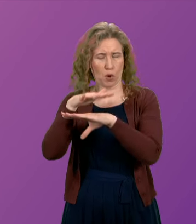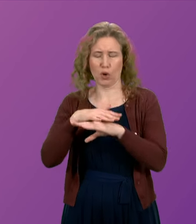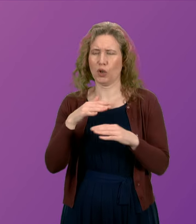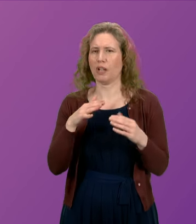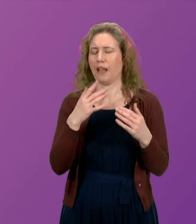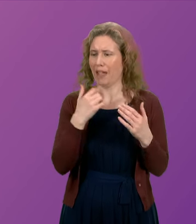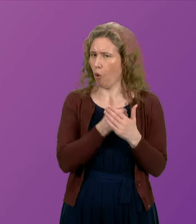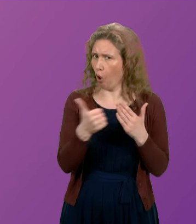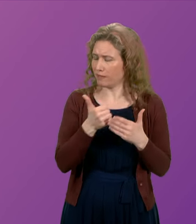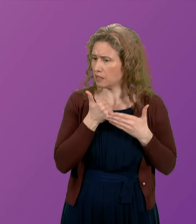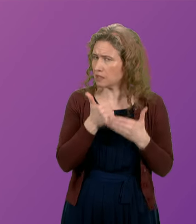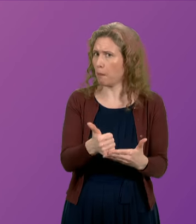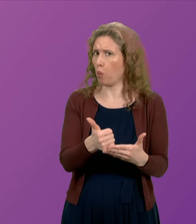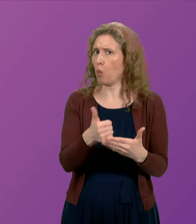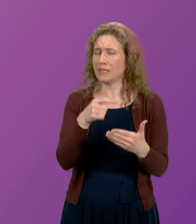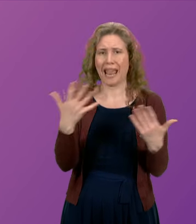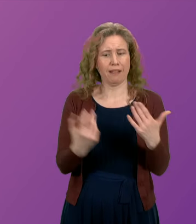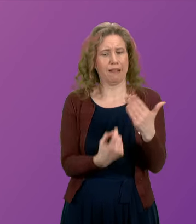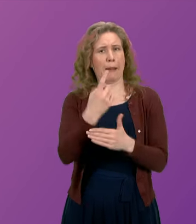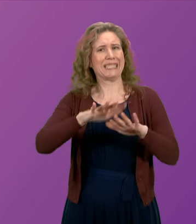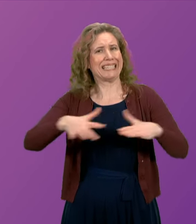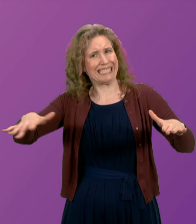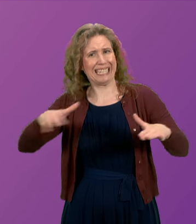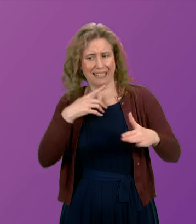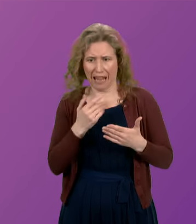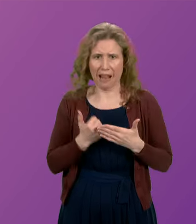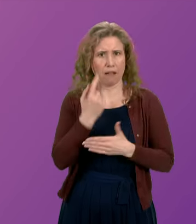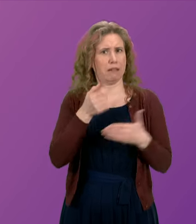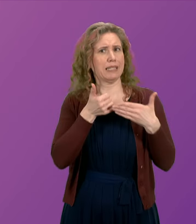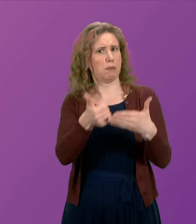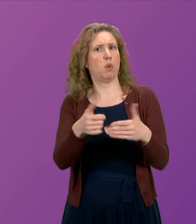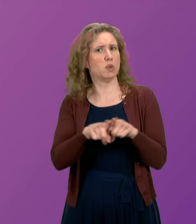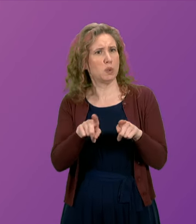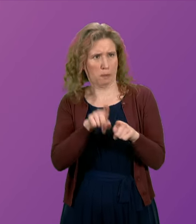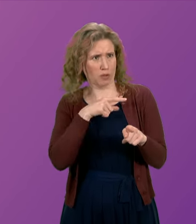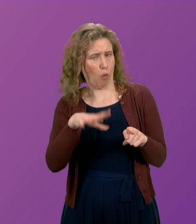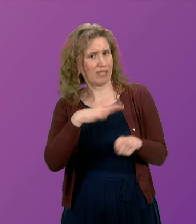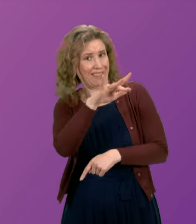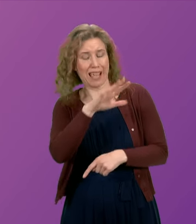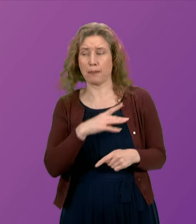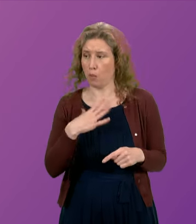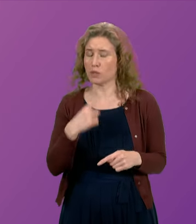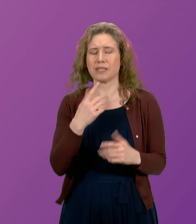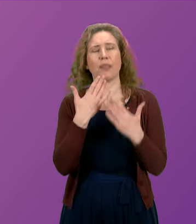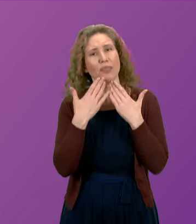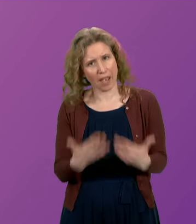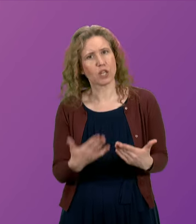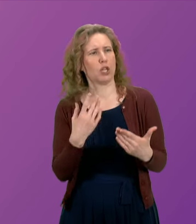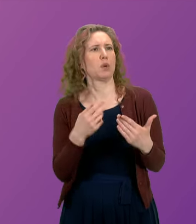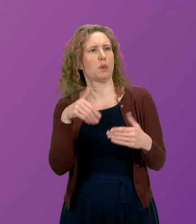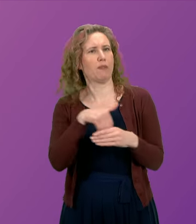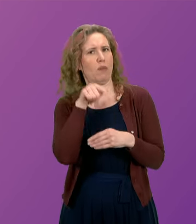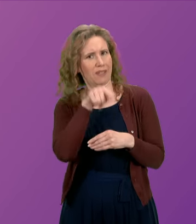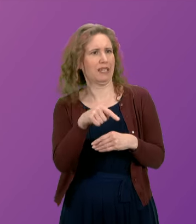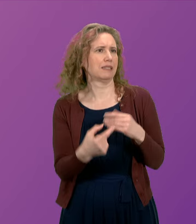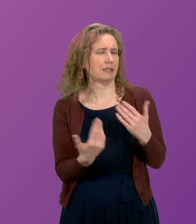incidents given their presence in the area. On behalf of the Scottish Government I express my warmest thanks to the staff that have been involved in this important